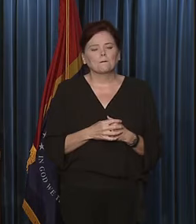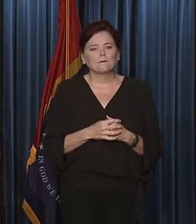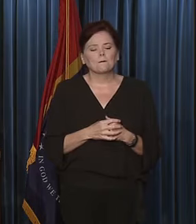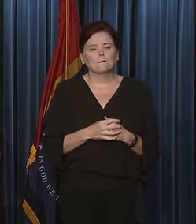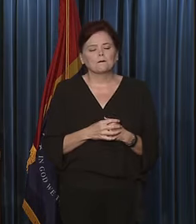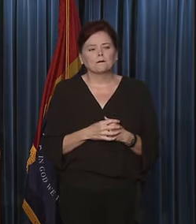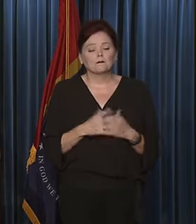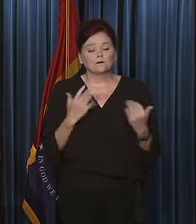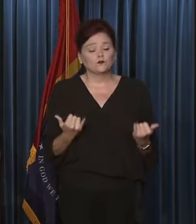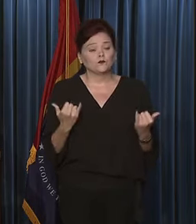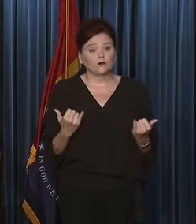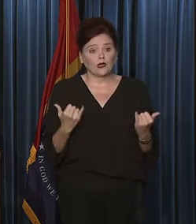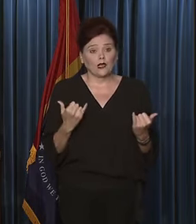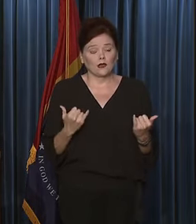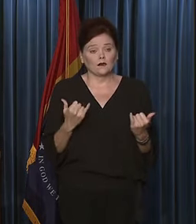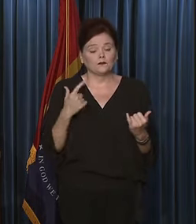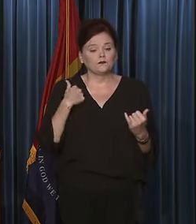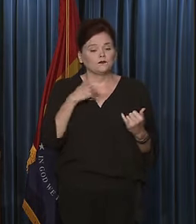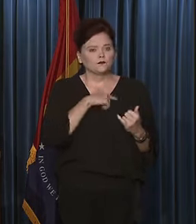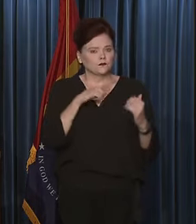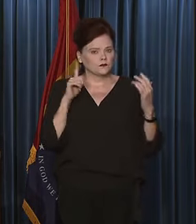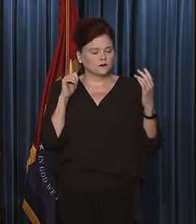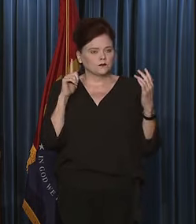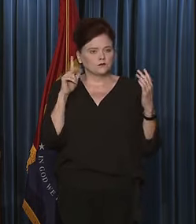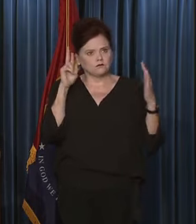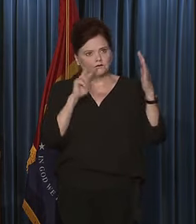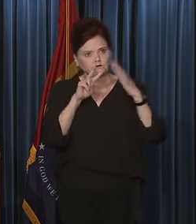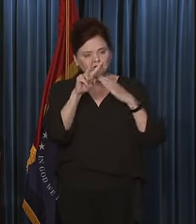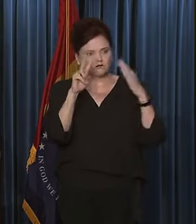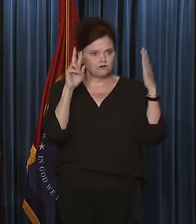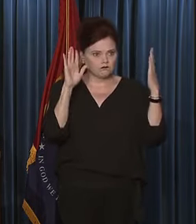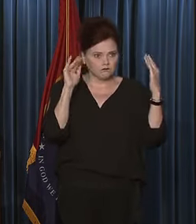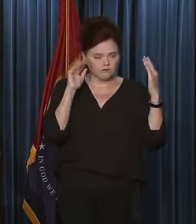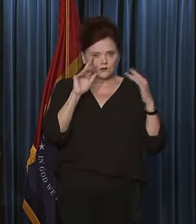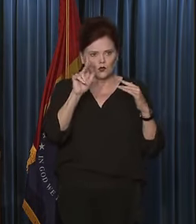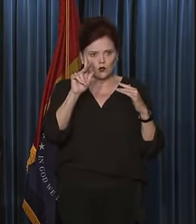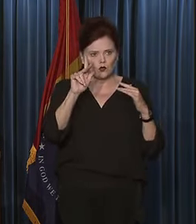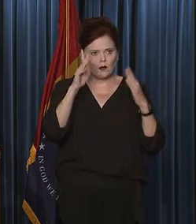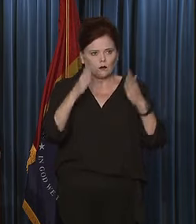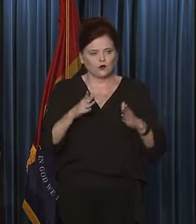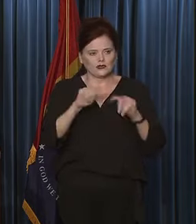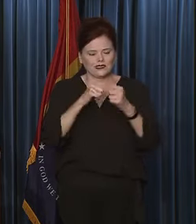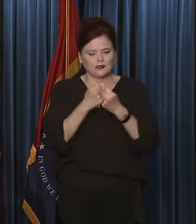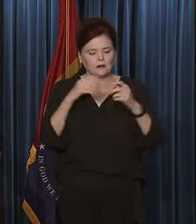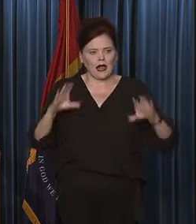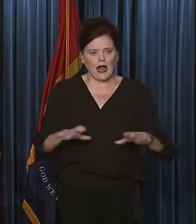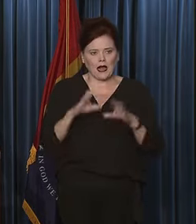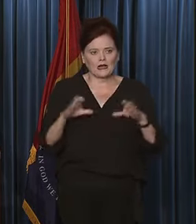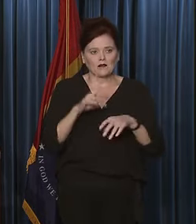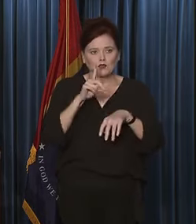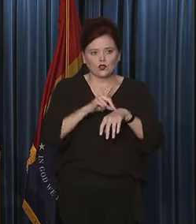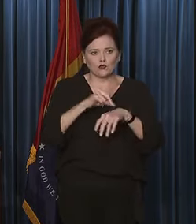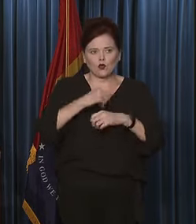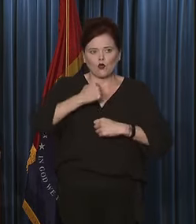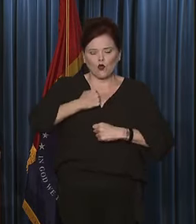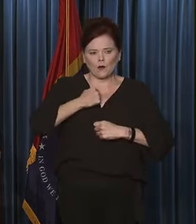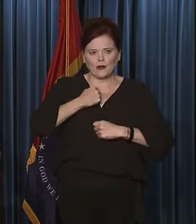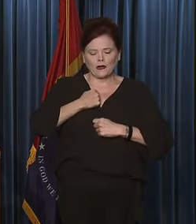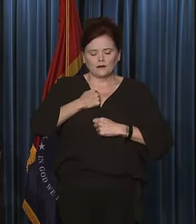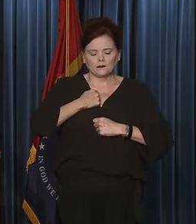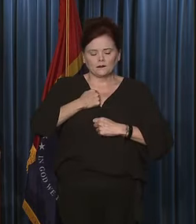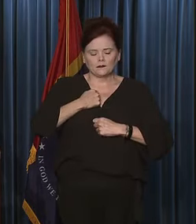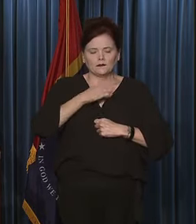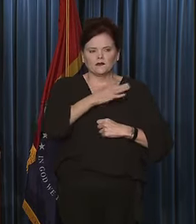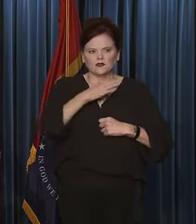Today, we are anticipating another 23-person team of active duty Army military